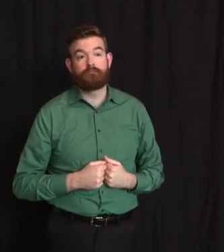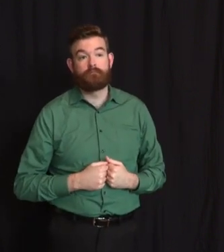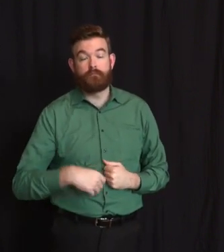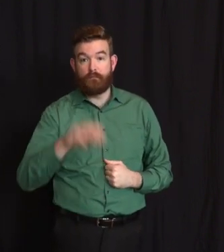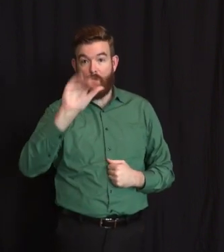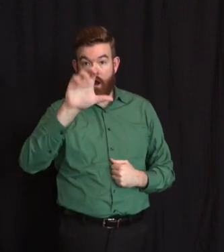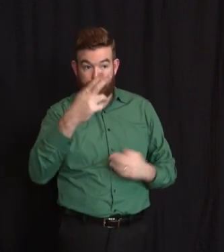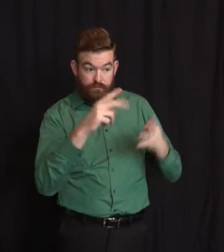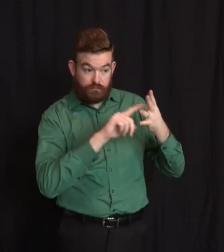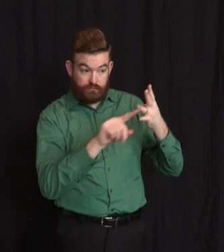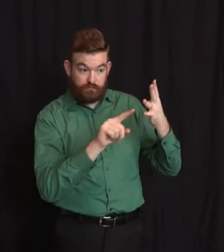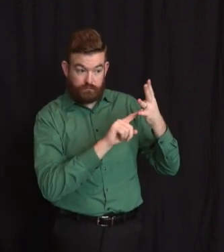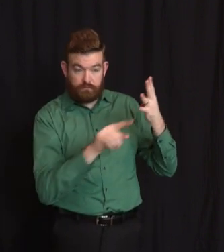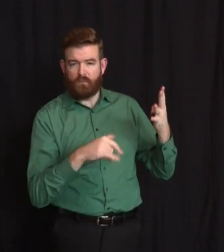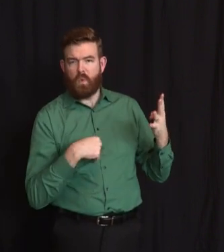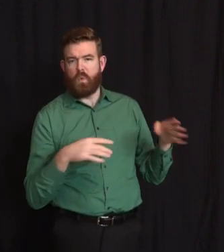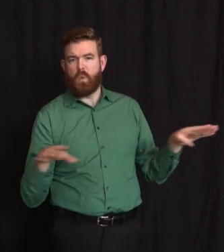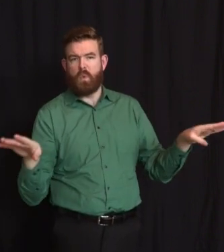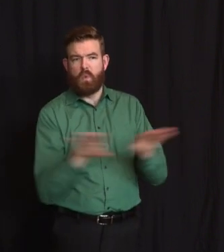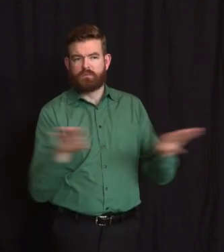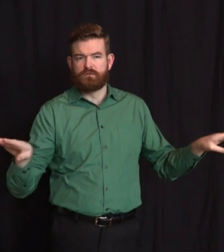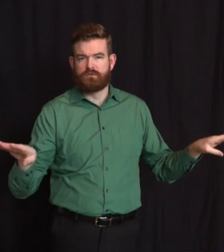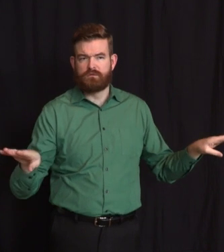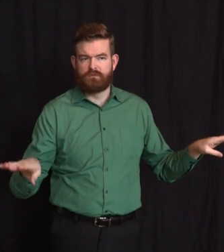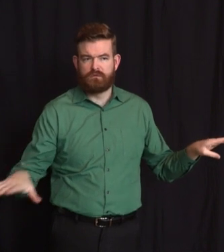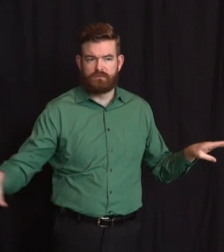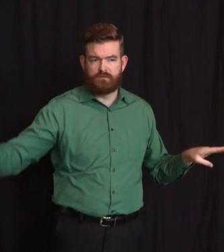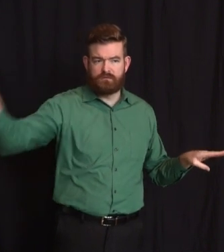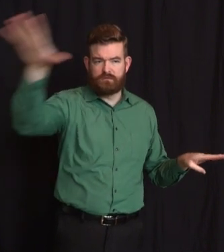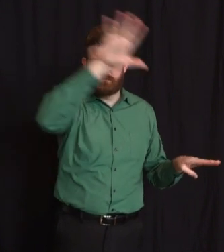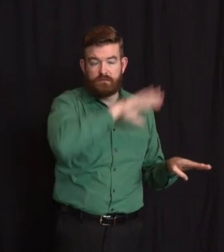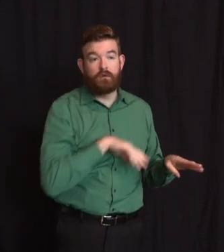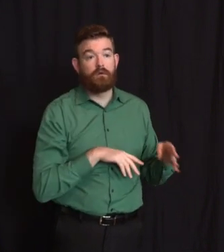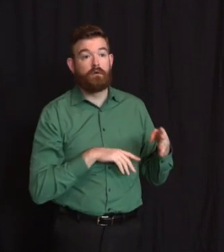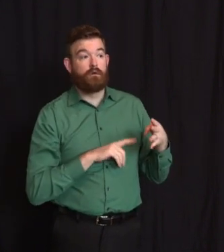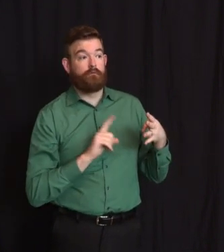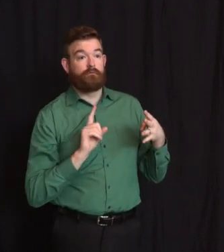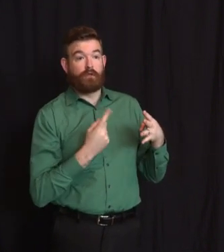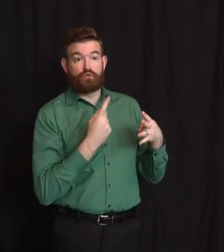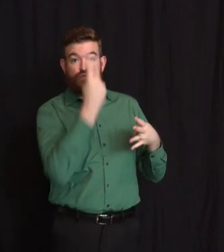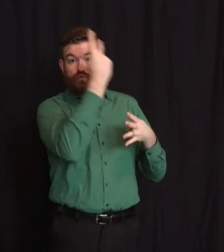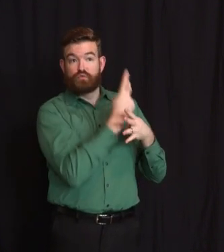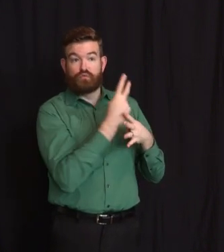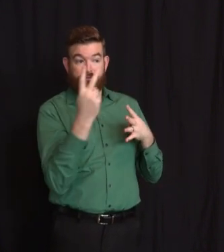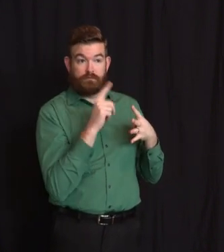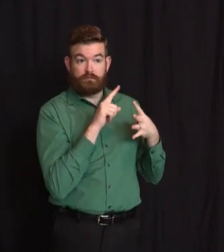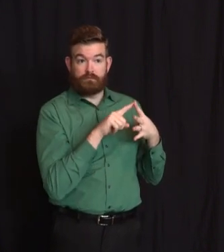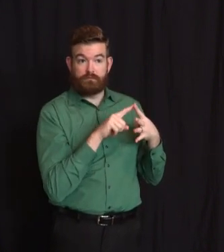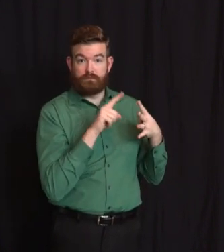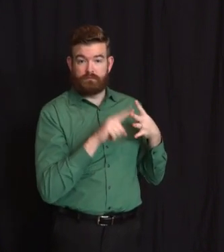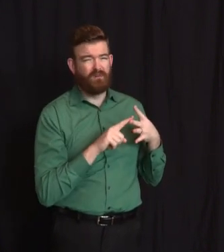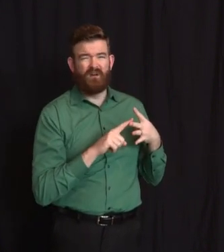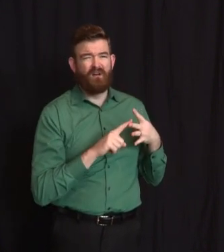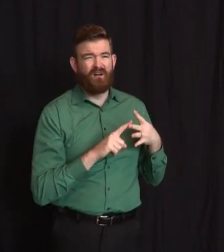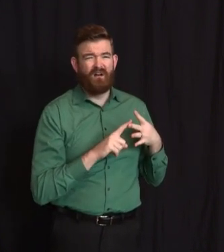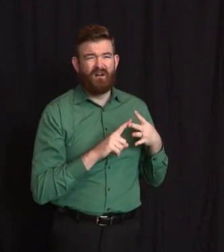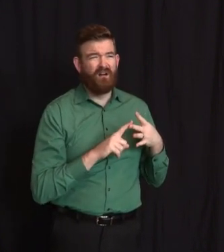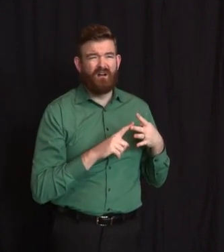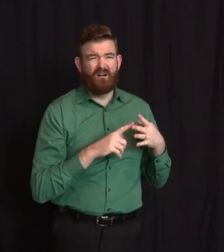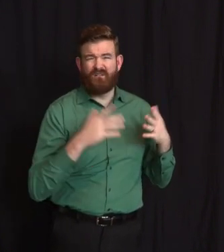before New York City closed down that restaurants couldn't go over 50% capacity. Uh, and, and he